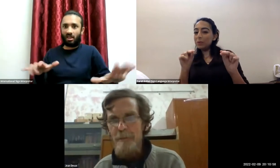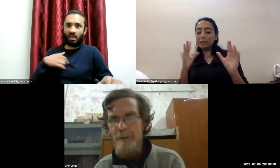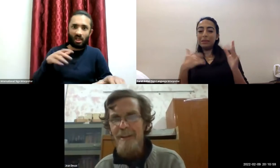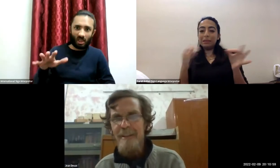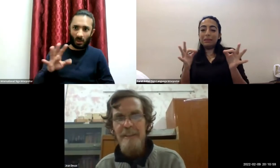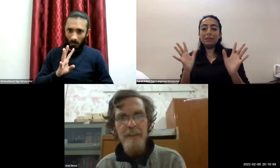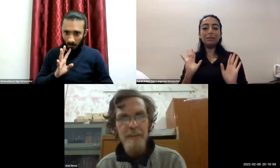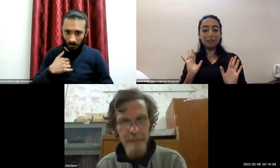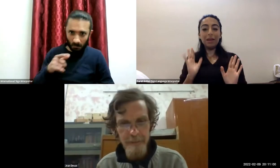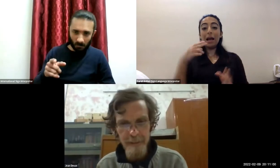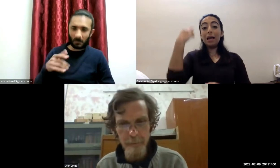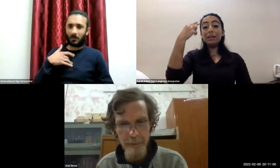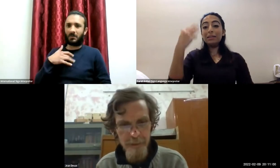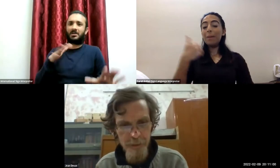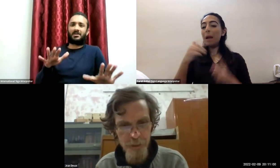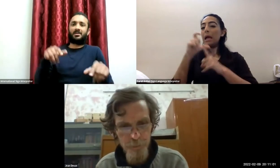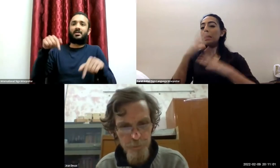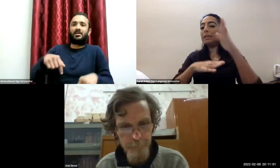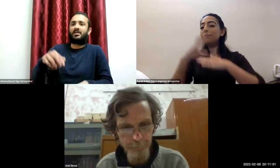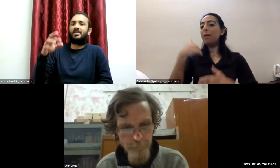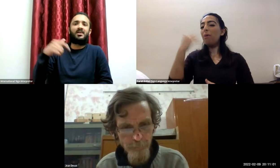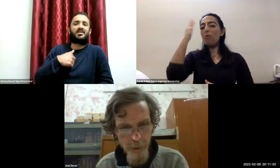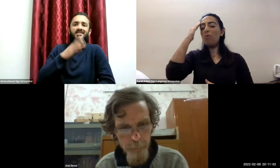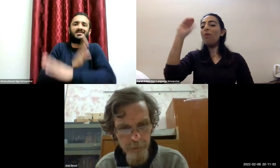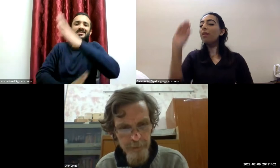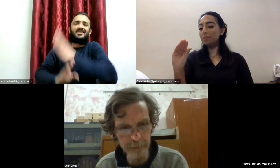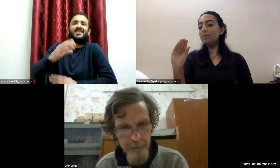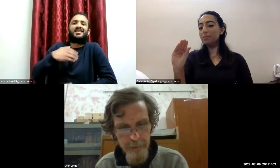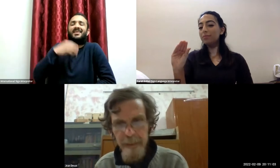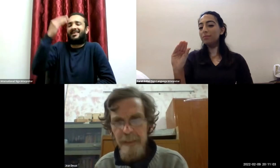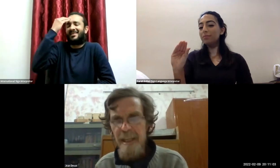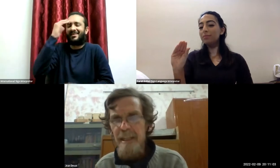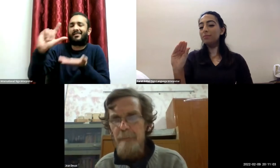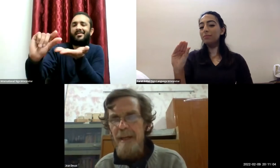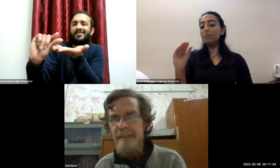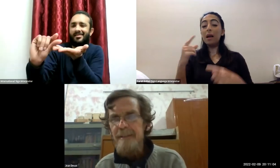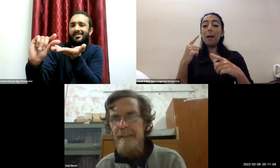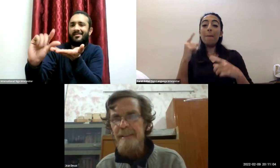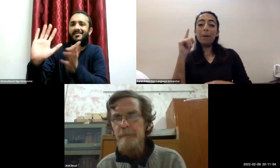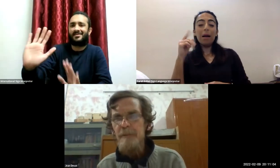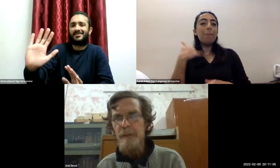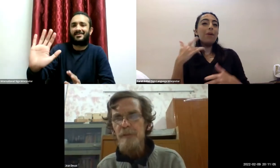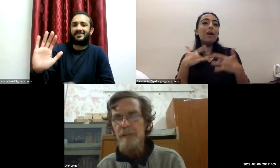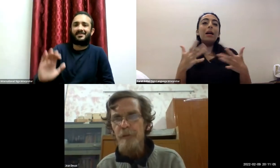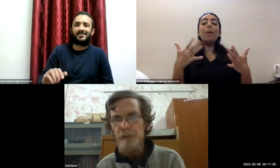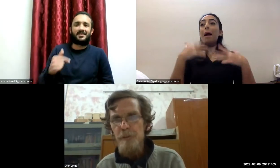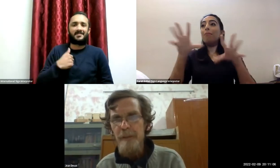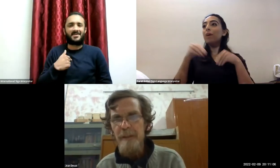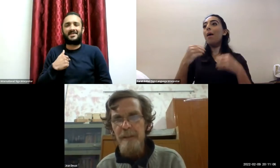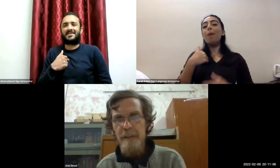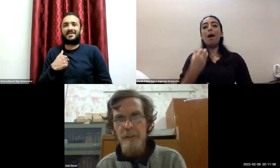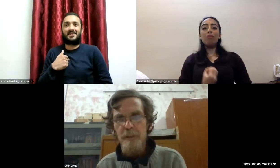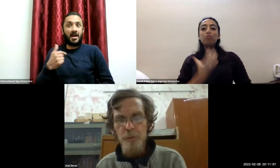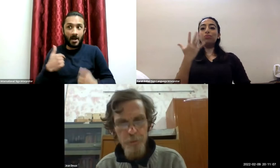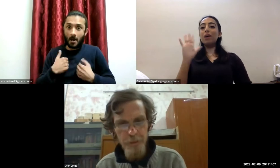knowledgeable on disability issues but in the end i'm glad that i accepted because it forced